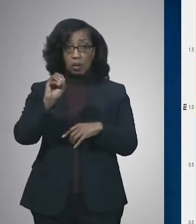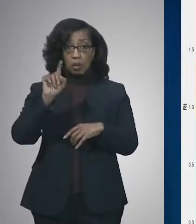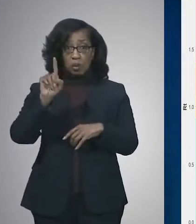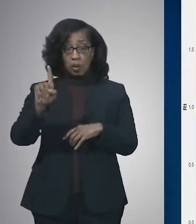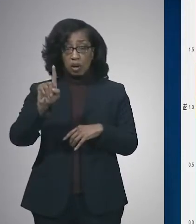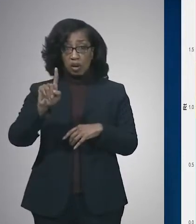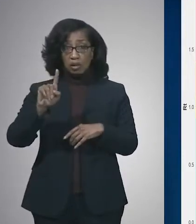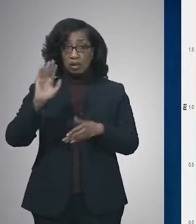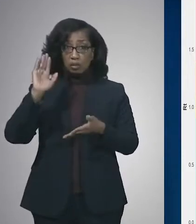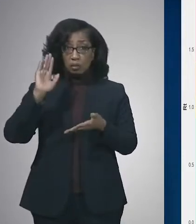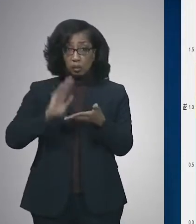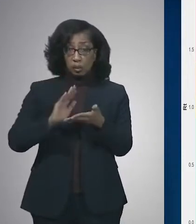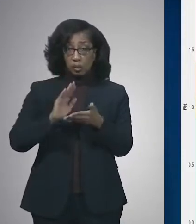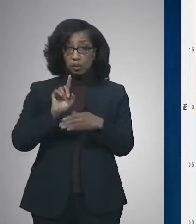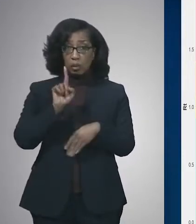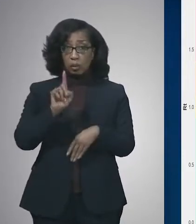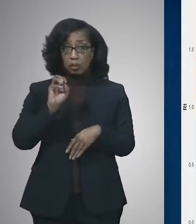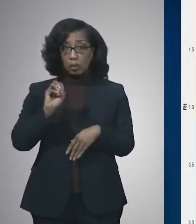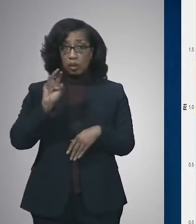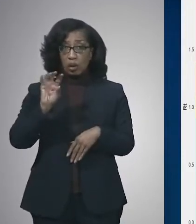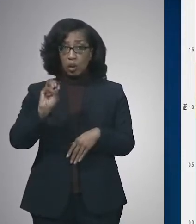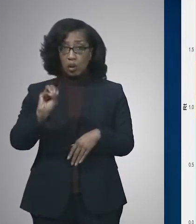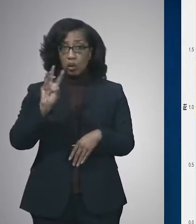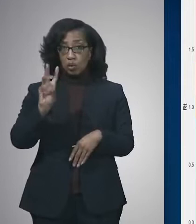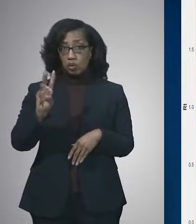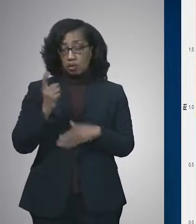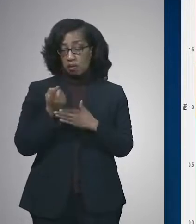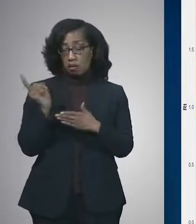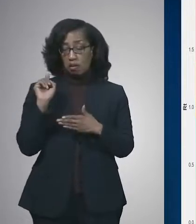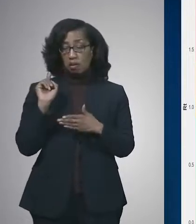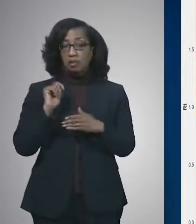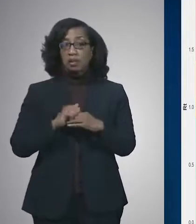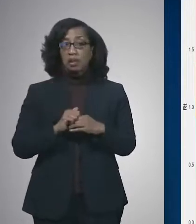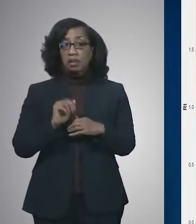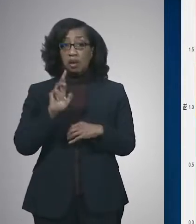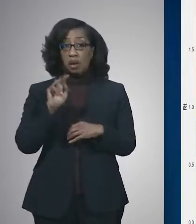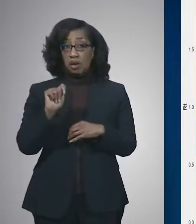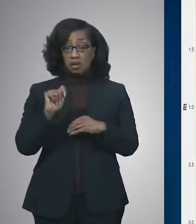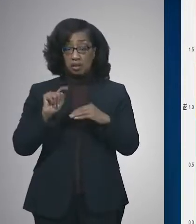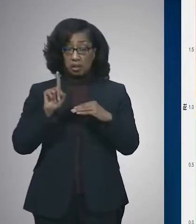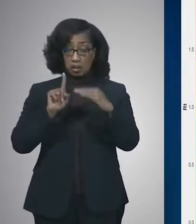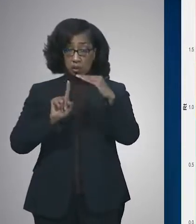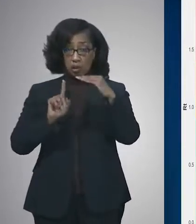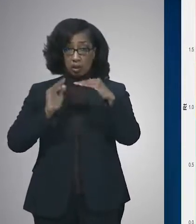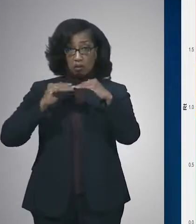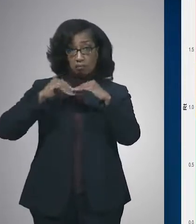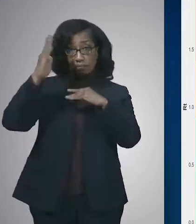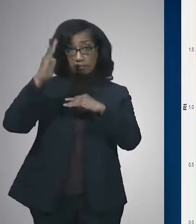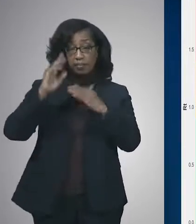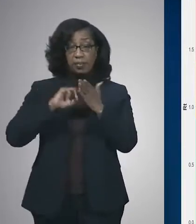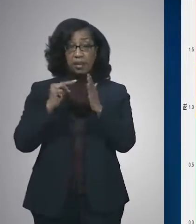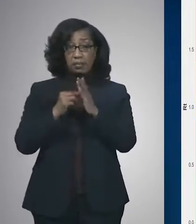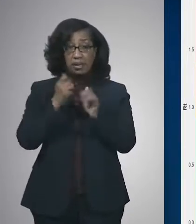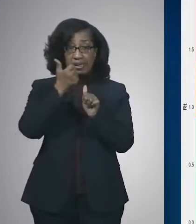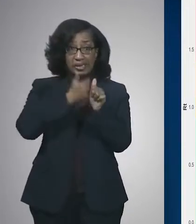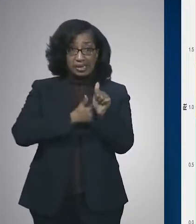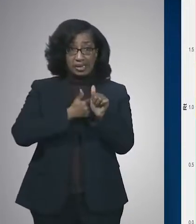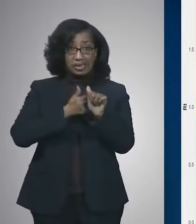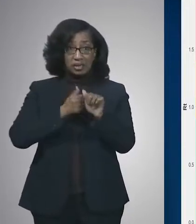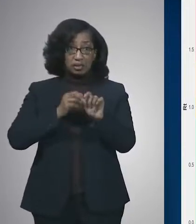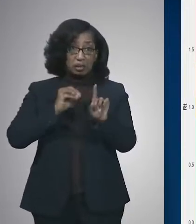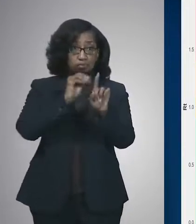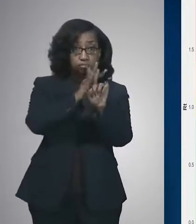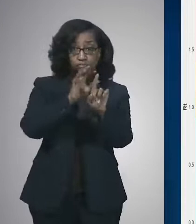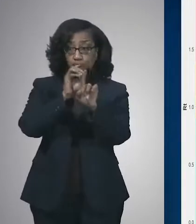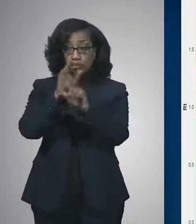decrease from 1.06 reported last week. An RT greater than 1 indicates that each case is infecting more than